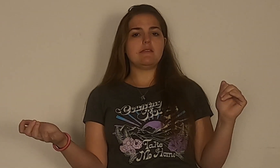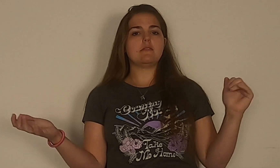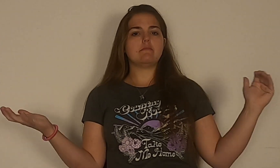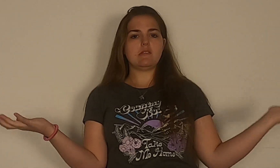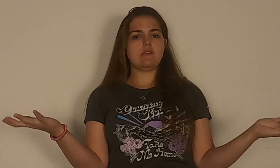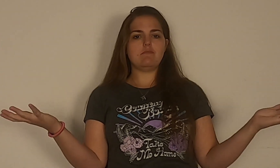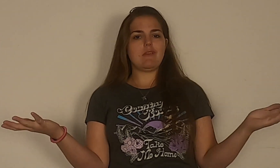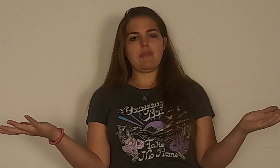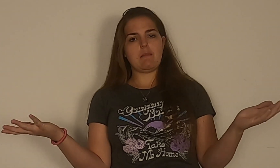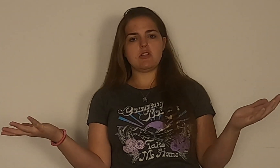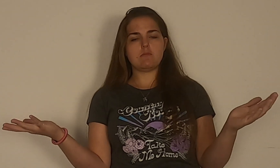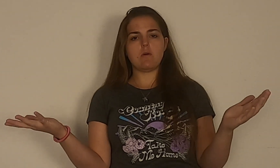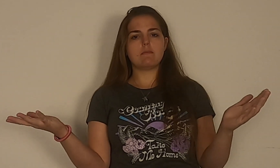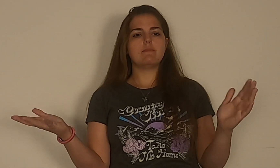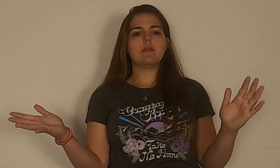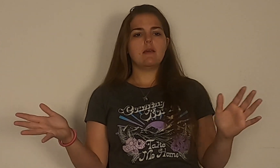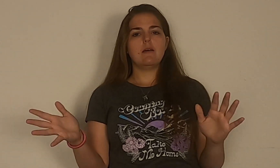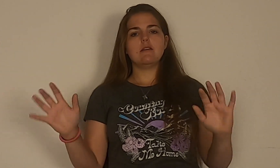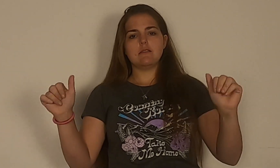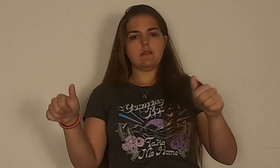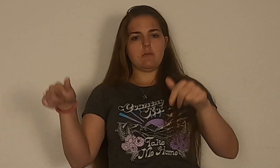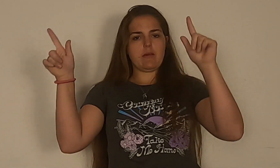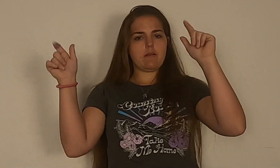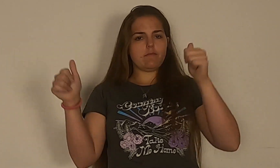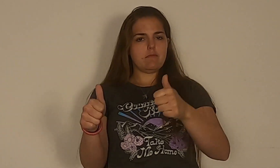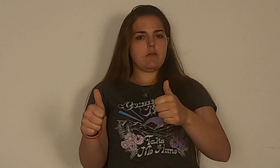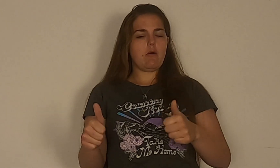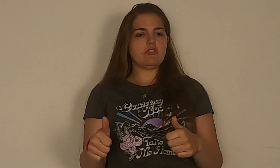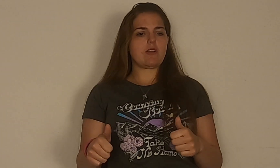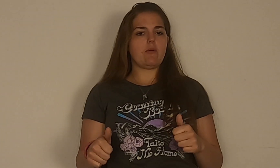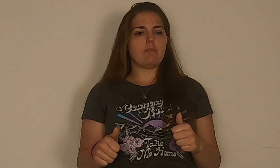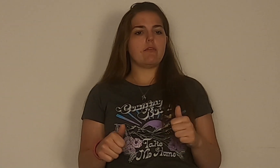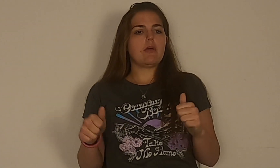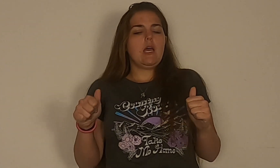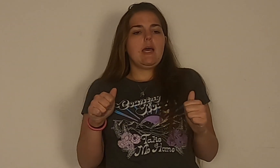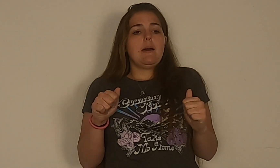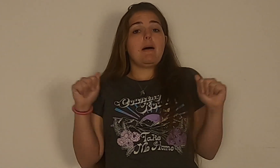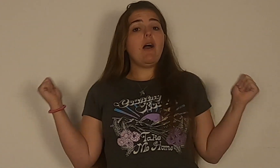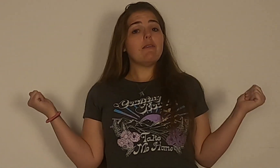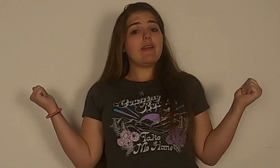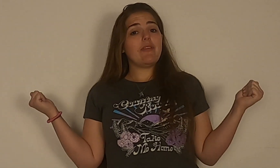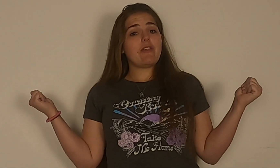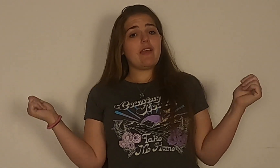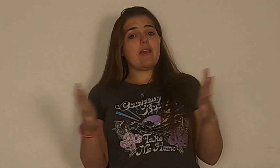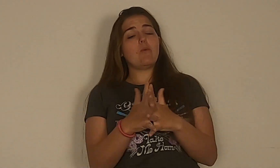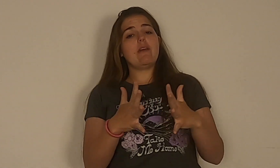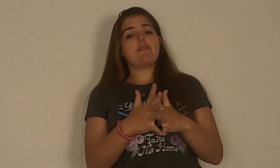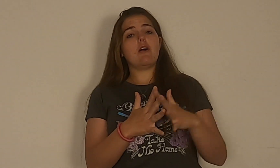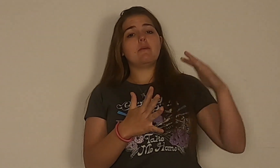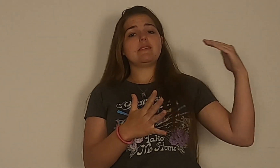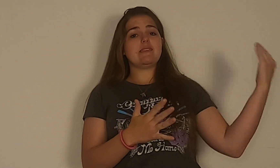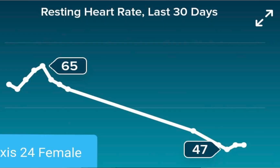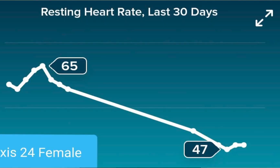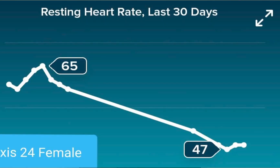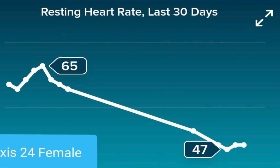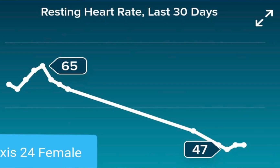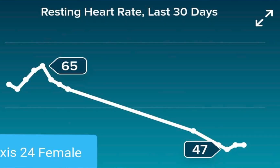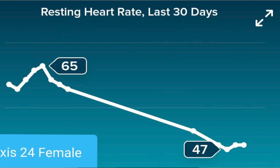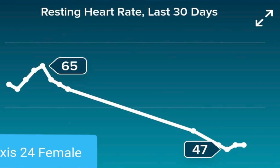not that much more. A little bit. Always try to improve. My heart rate on the other hand went from 65 beats a minute